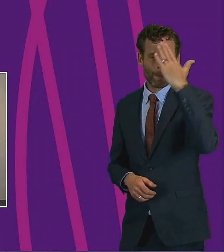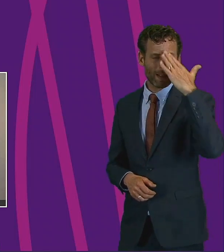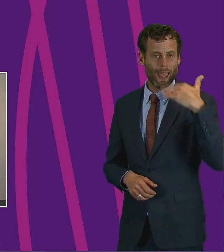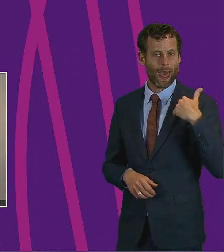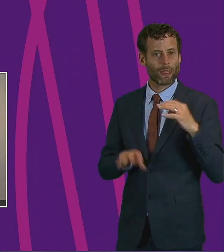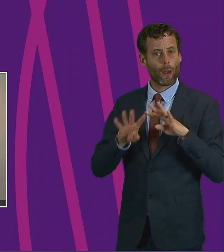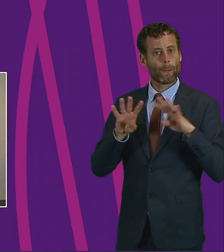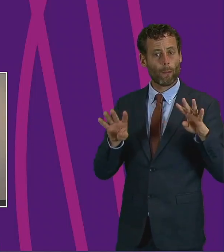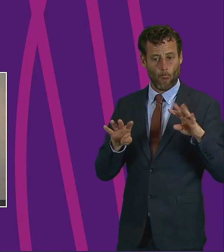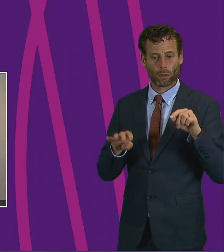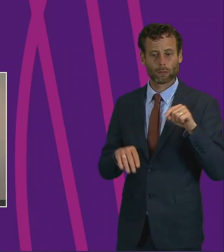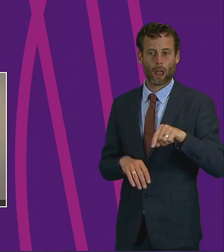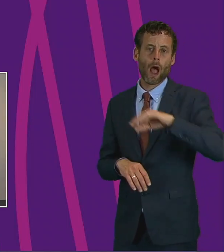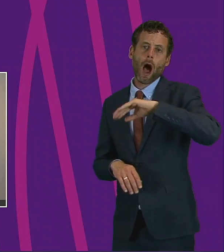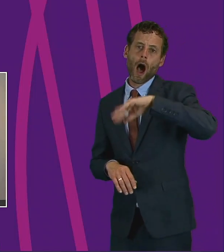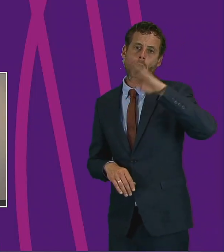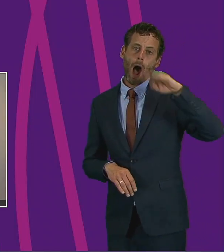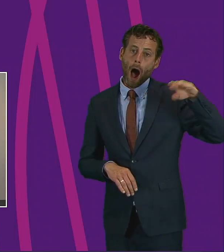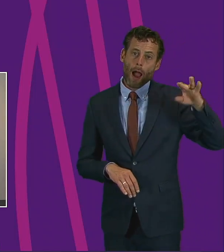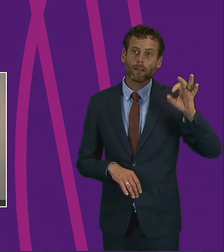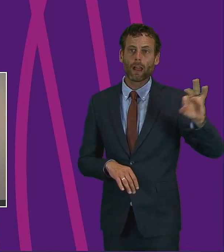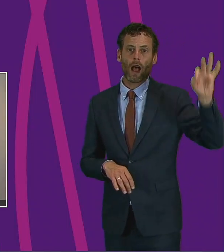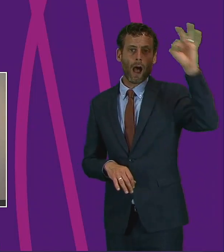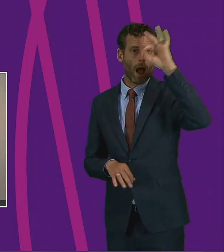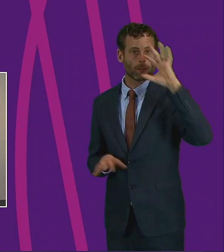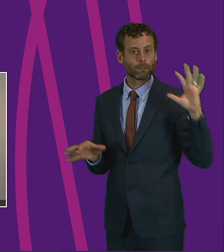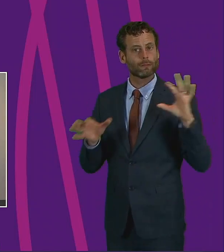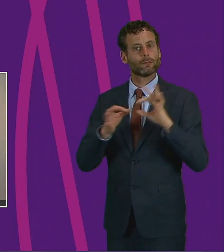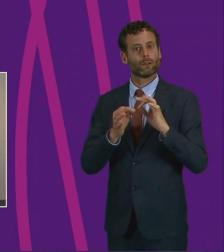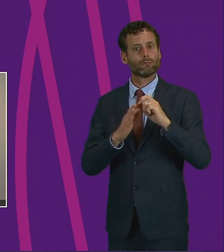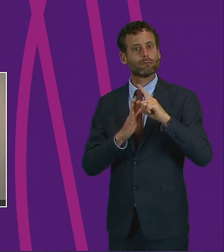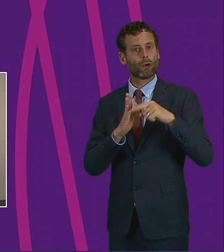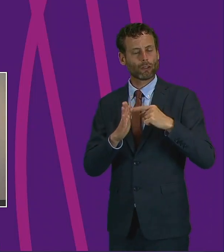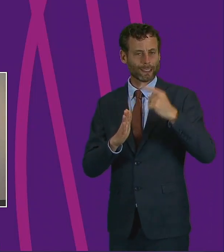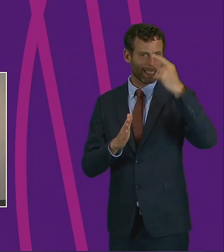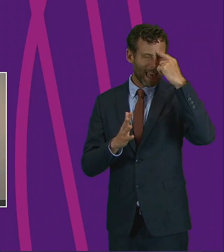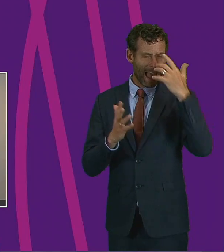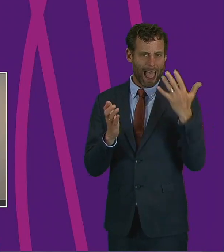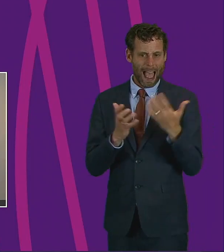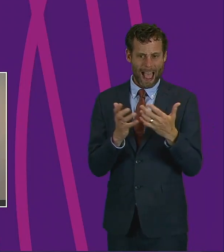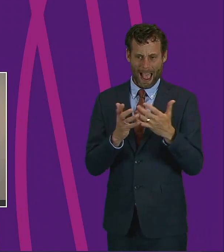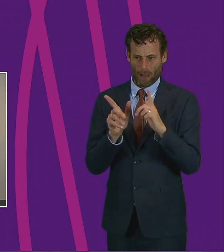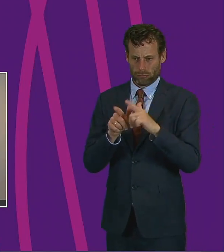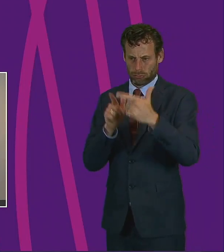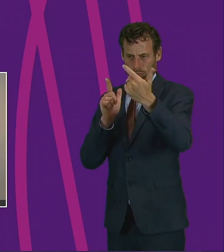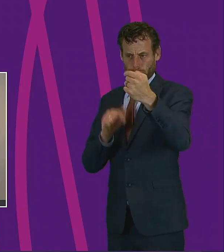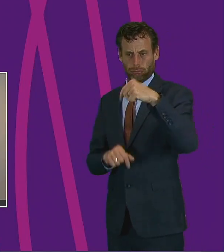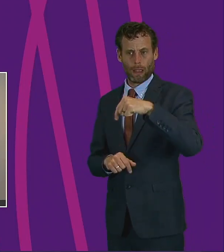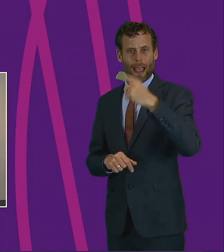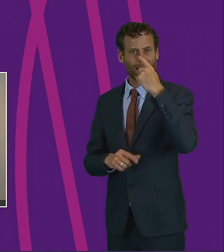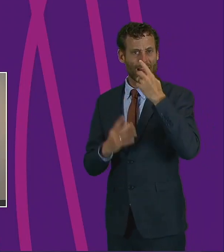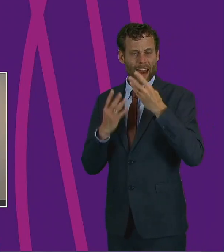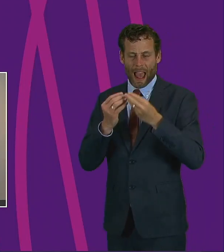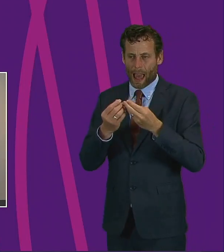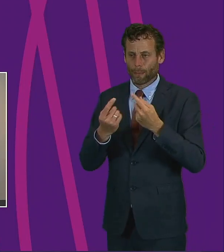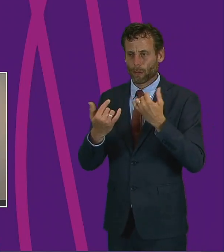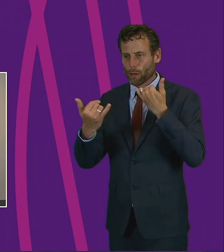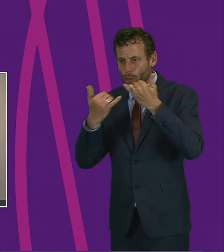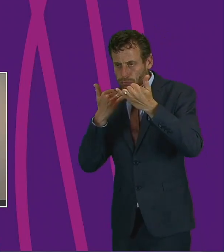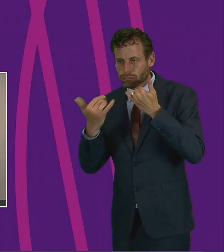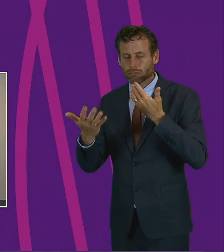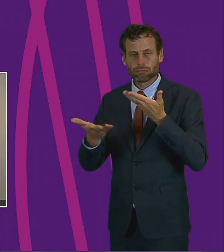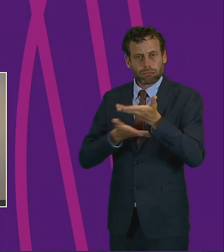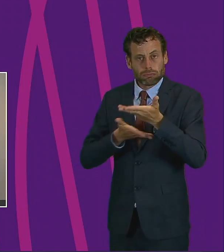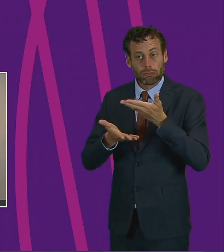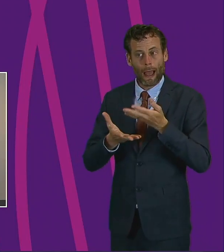Connection Project to test ideas which can illustrate how improved community connections can make a difference to mental health and well-being in